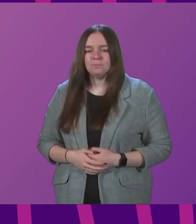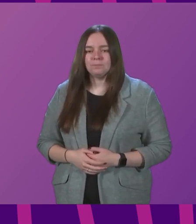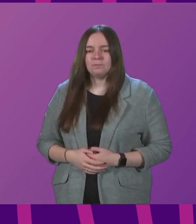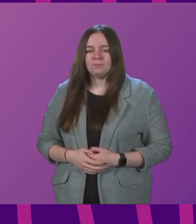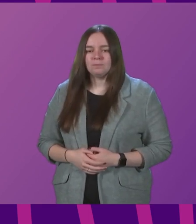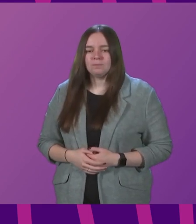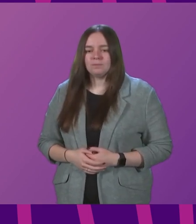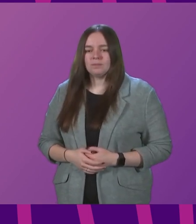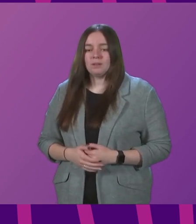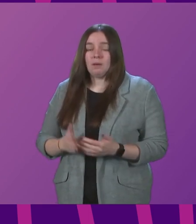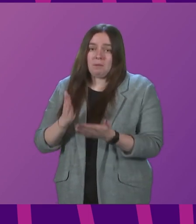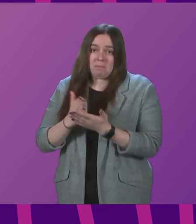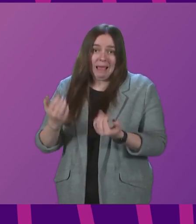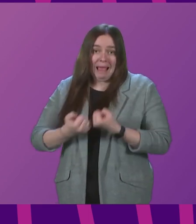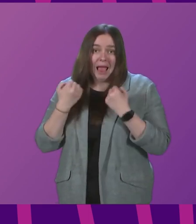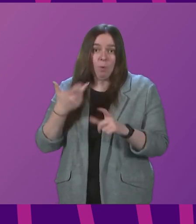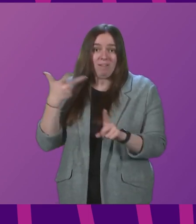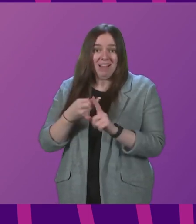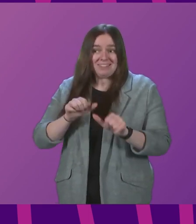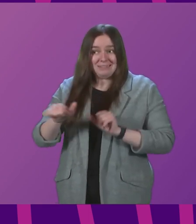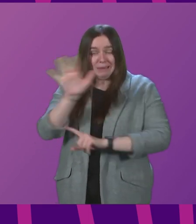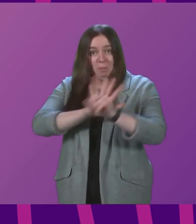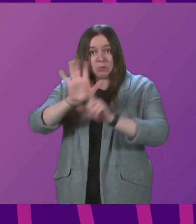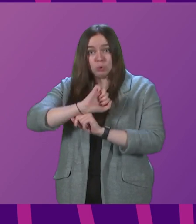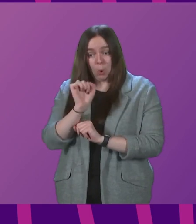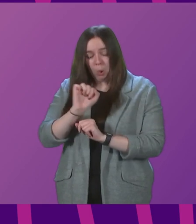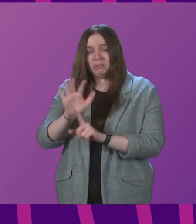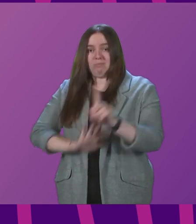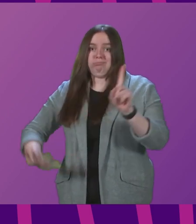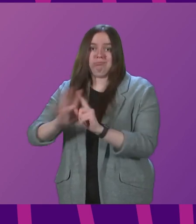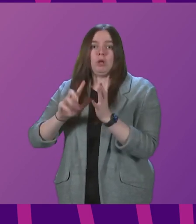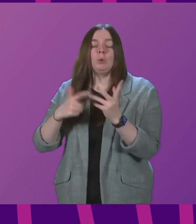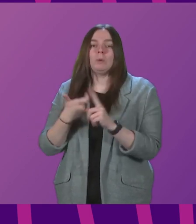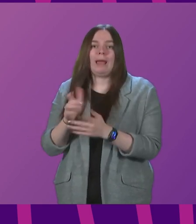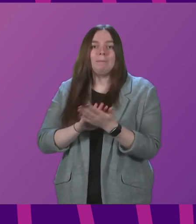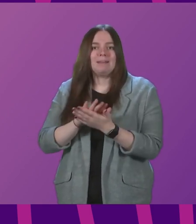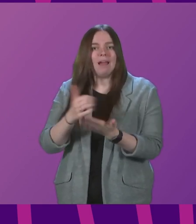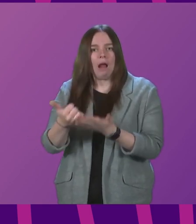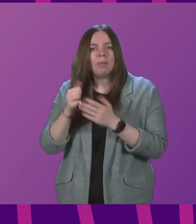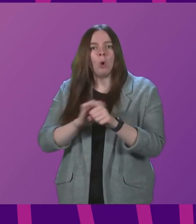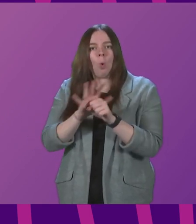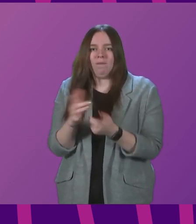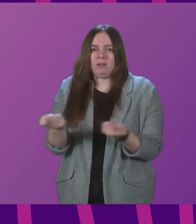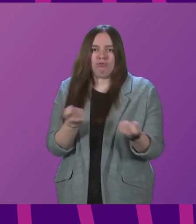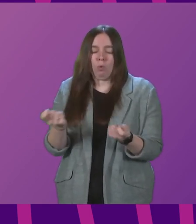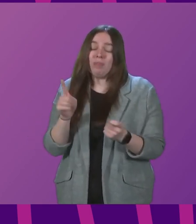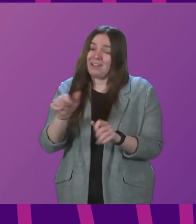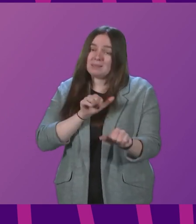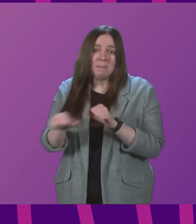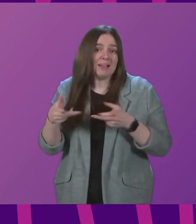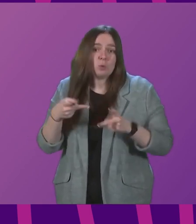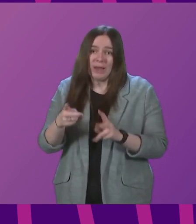And it is our vaccination scheme in Scotland and across the UK that has helped to keep COVID under control. And it remains our best way out of this.